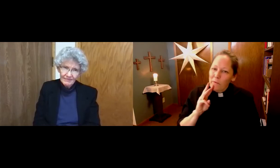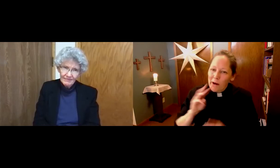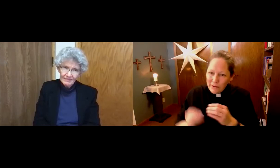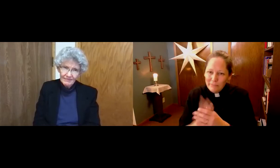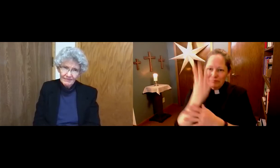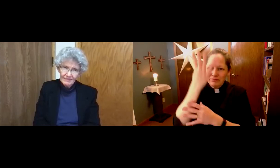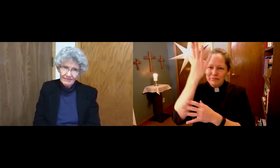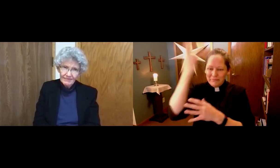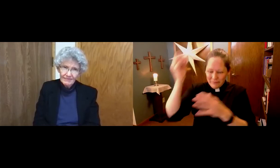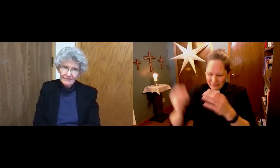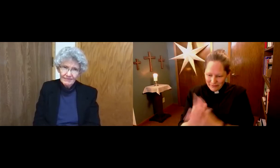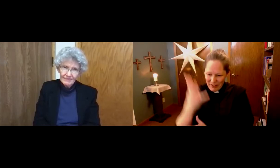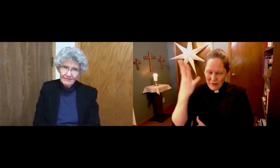Fountain of living water.